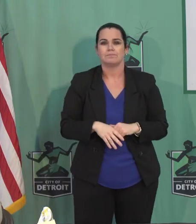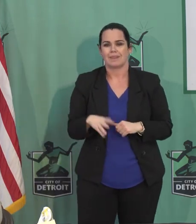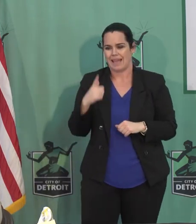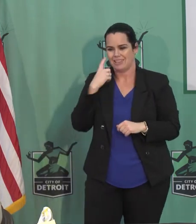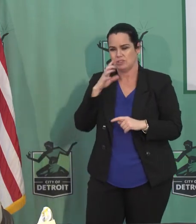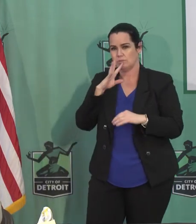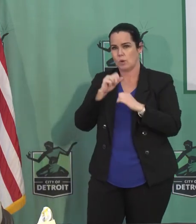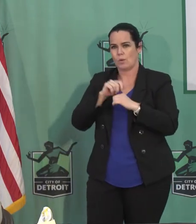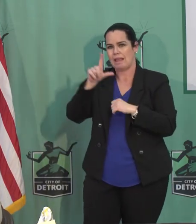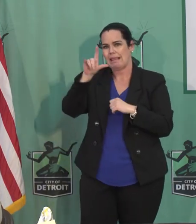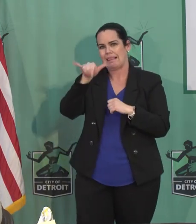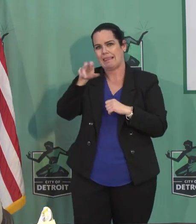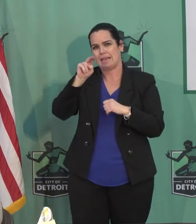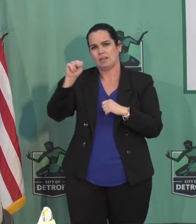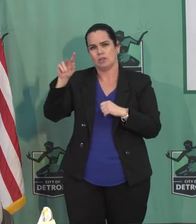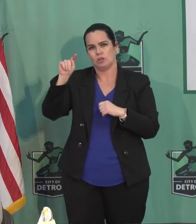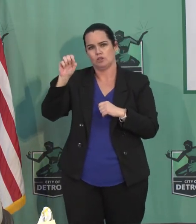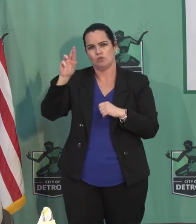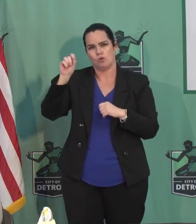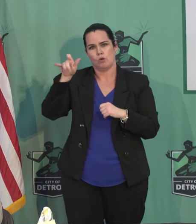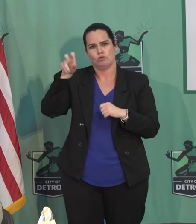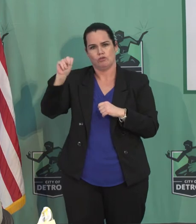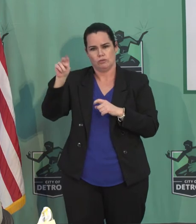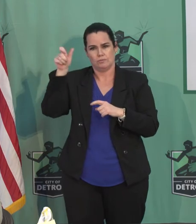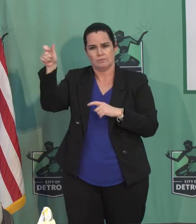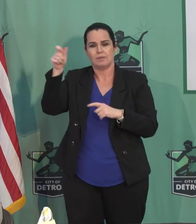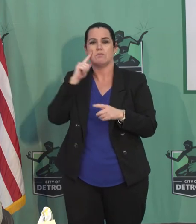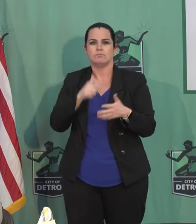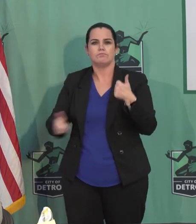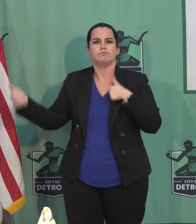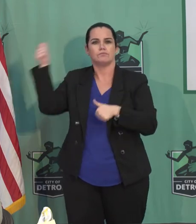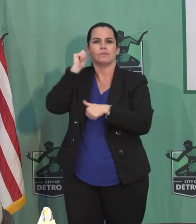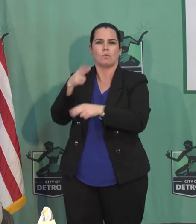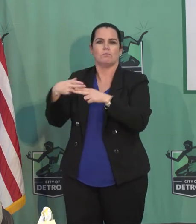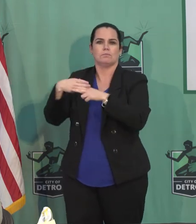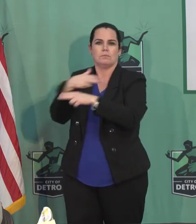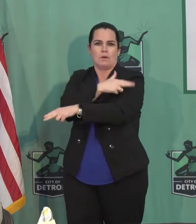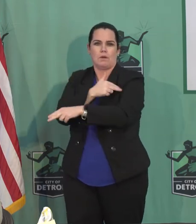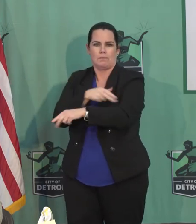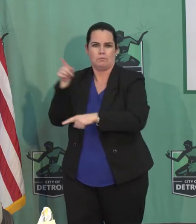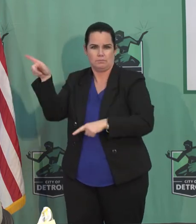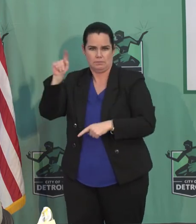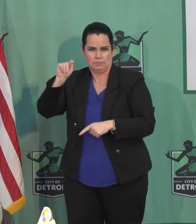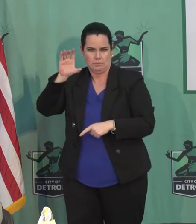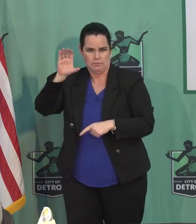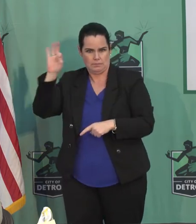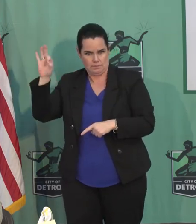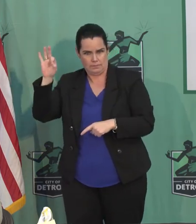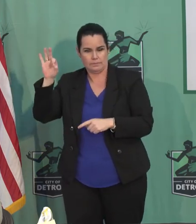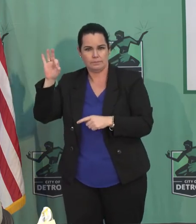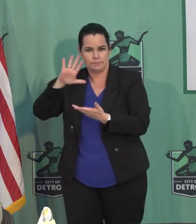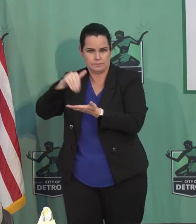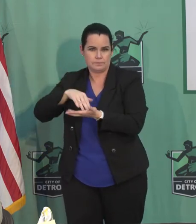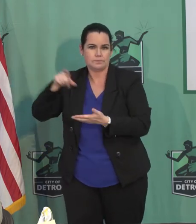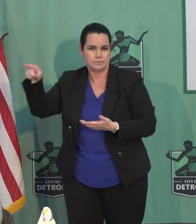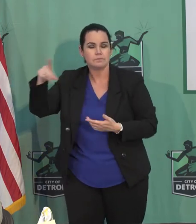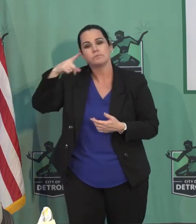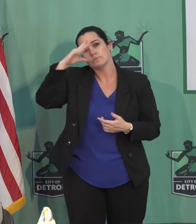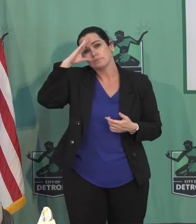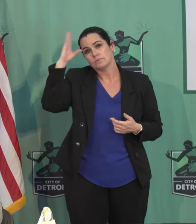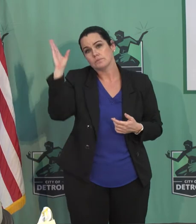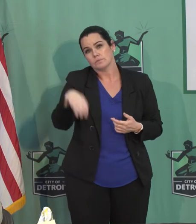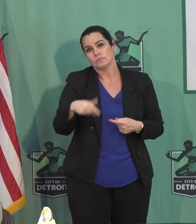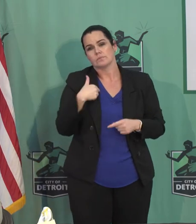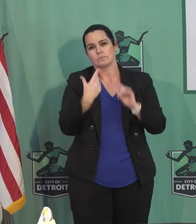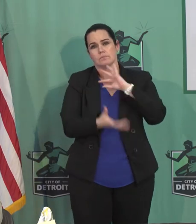Terosian, who's the head of the field hospital at the TCF Center. And as you know, there